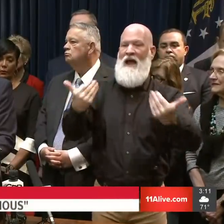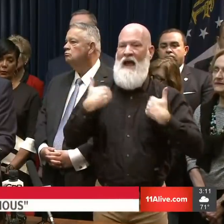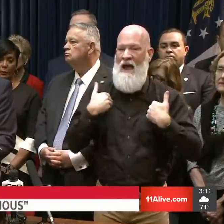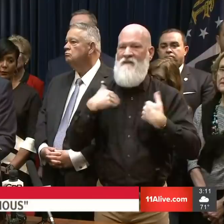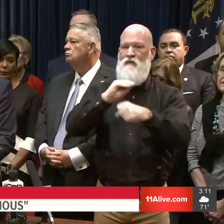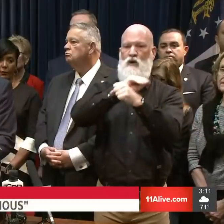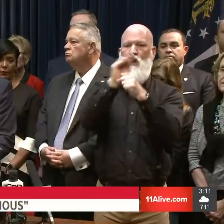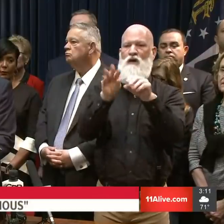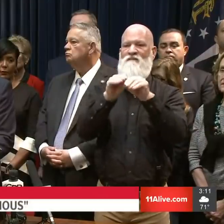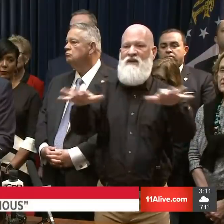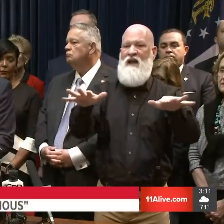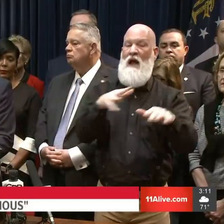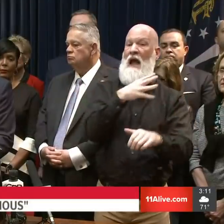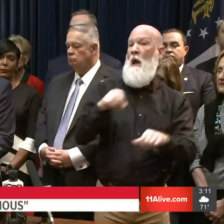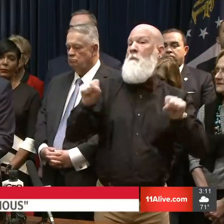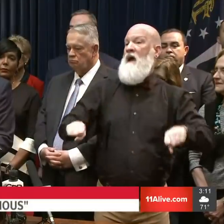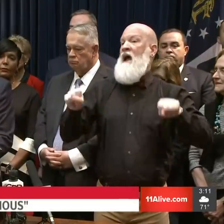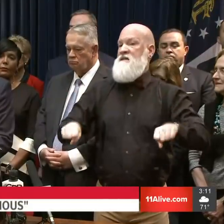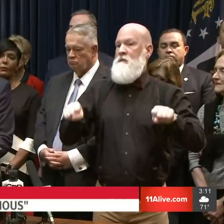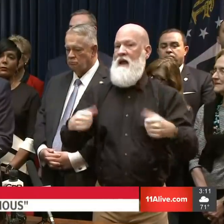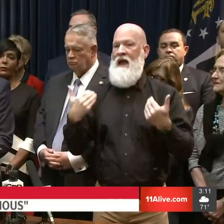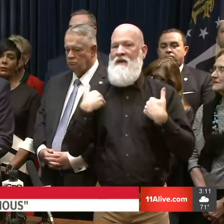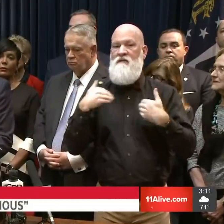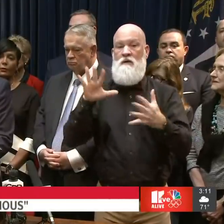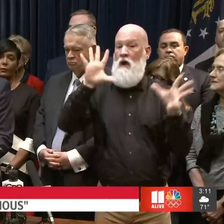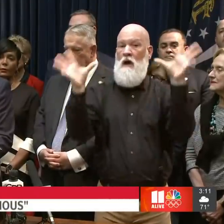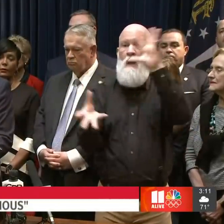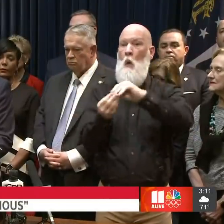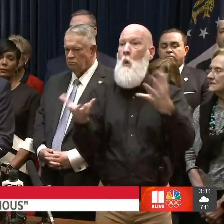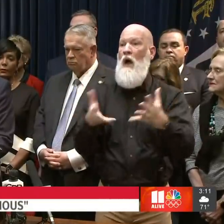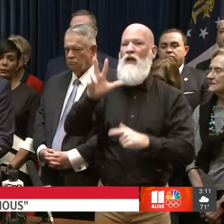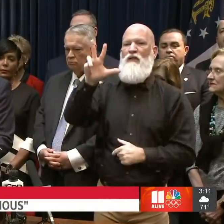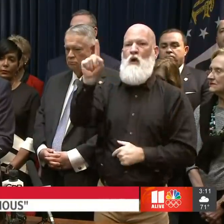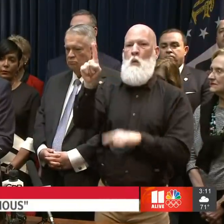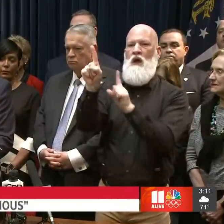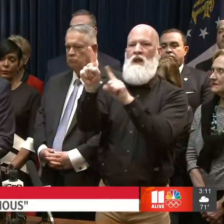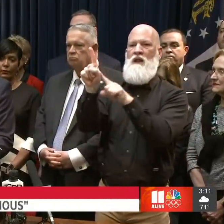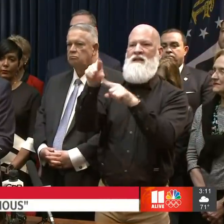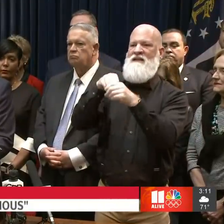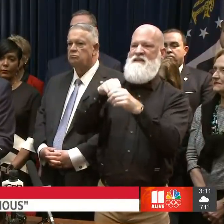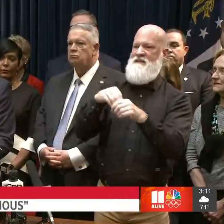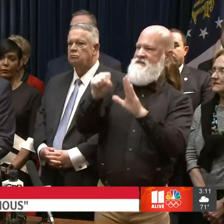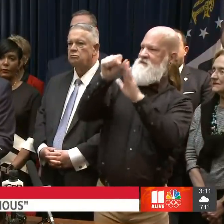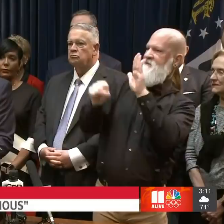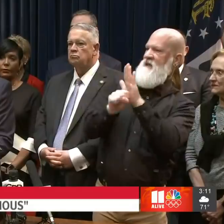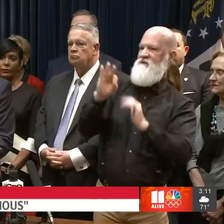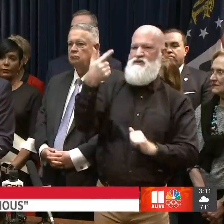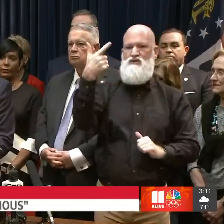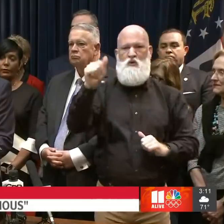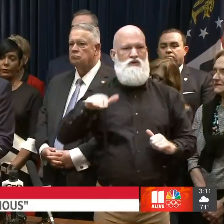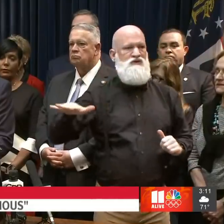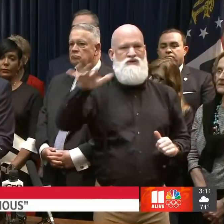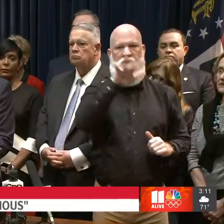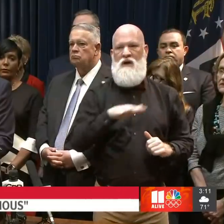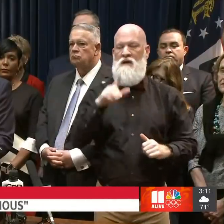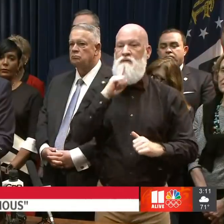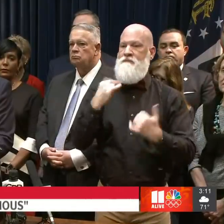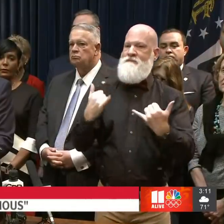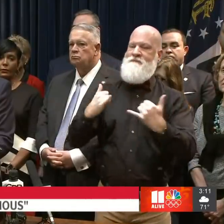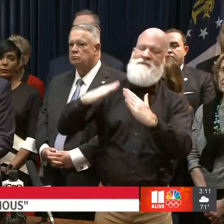Today, it is with great sadness that we have to report the state's first patient death from COVID-19.